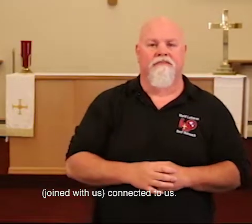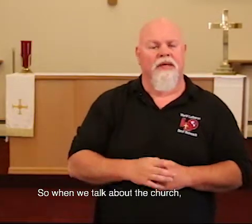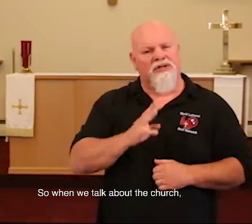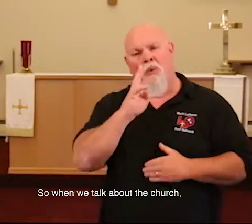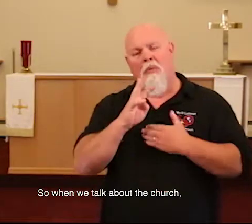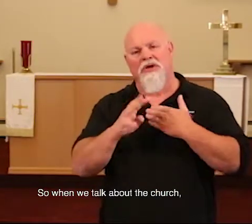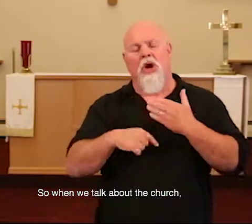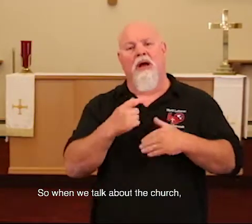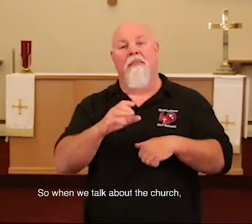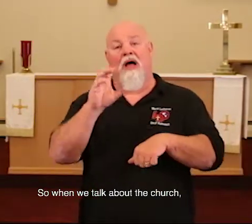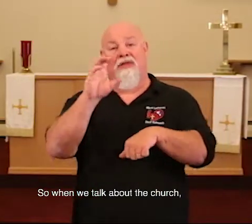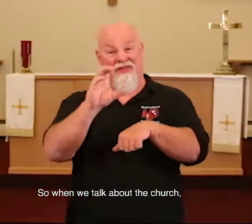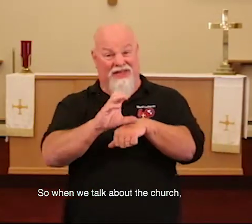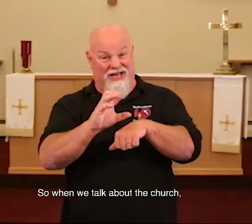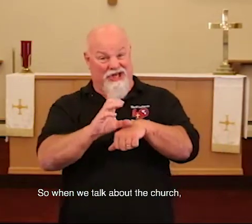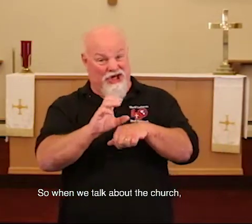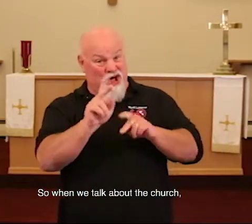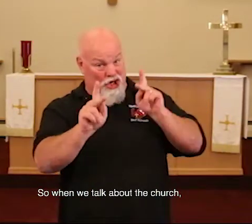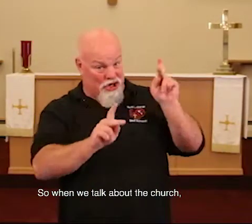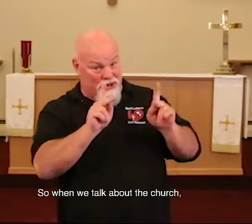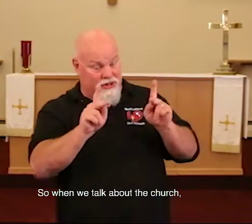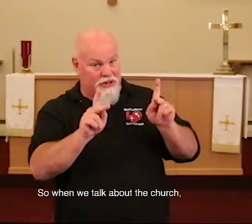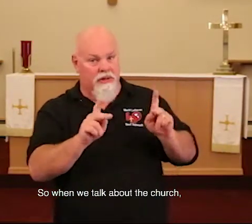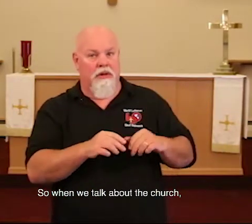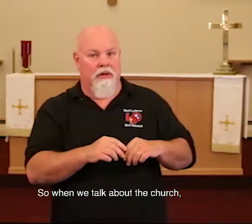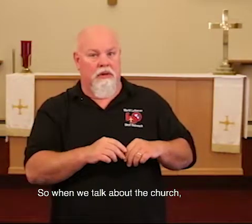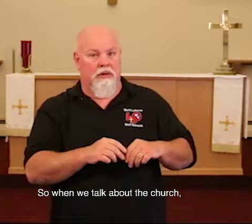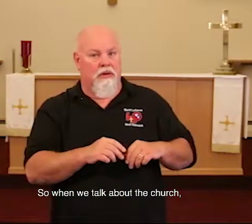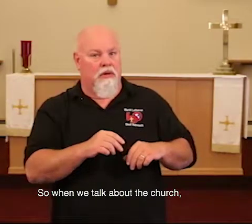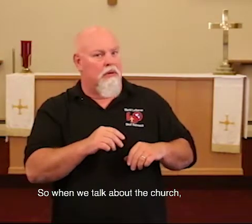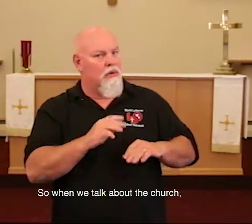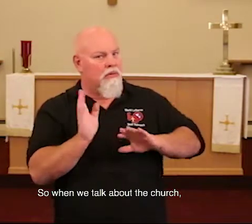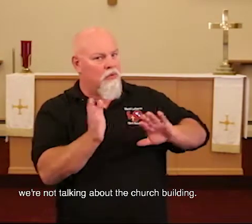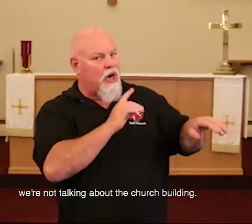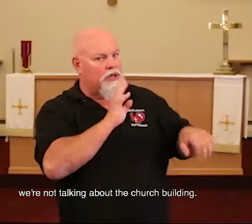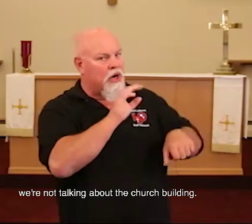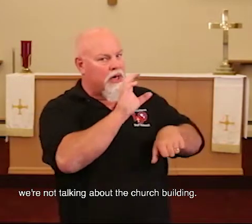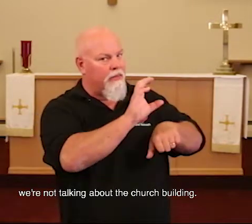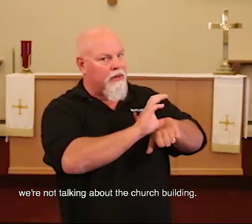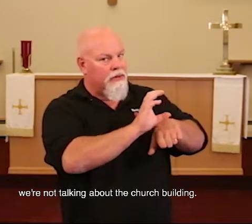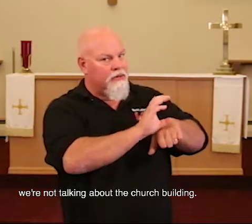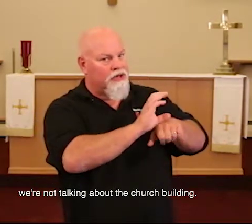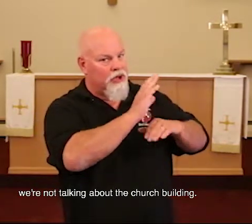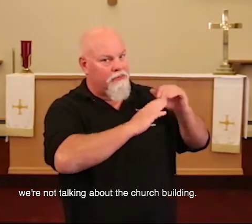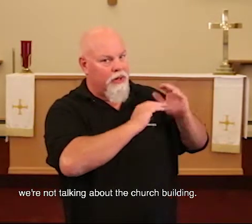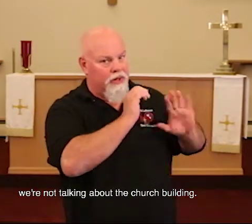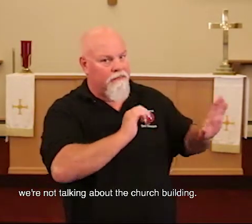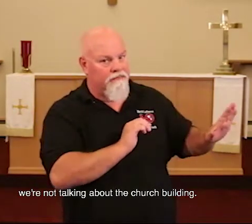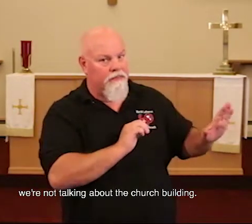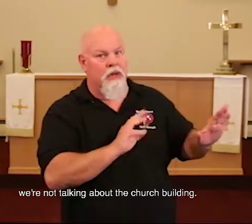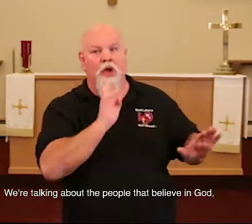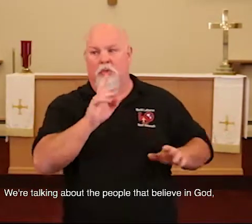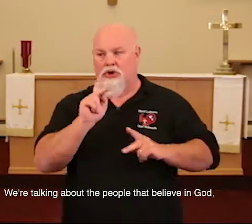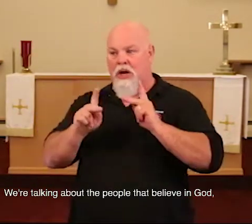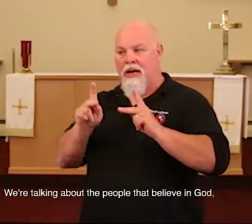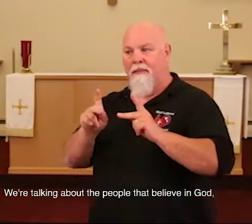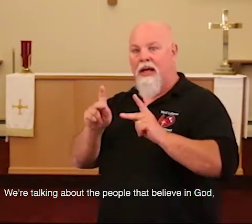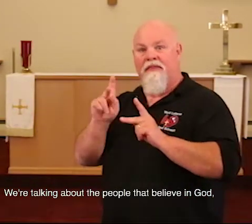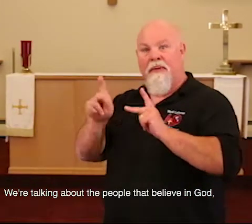And so when we talk about the church, we're not talking about the church building. We're talking about the